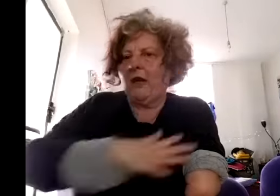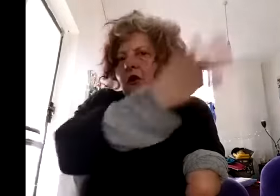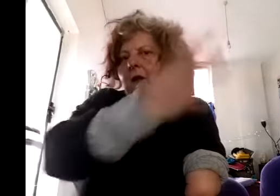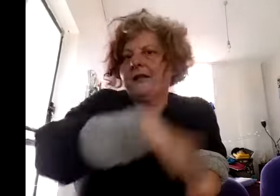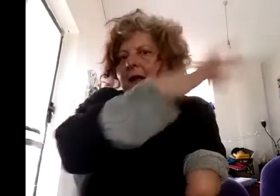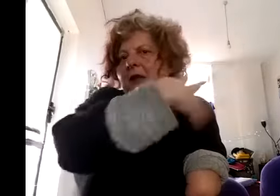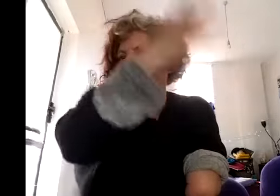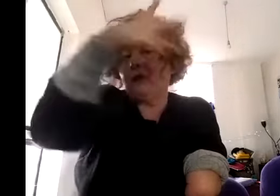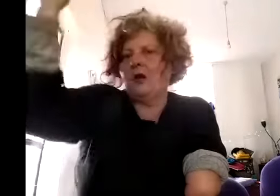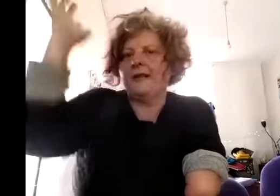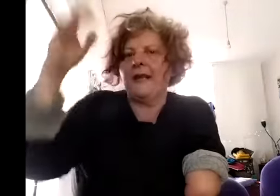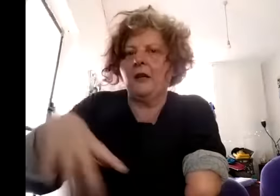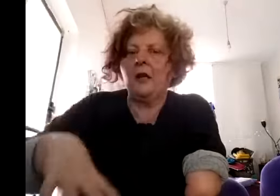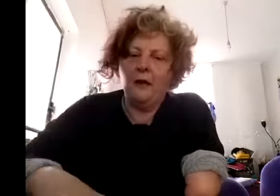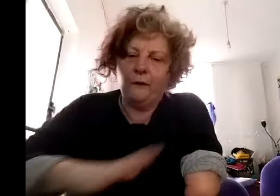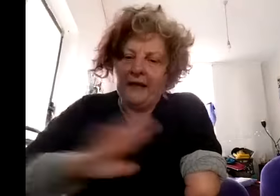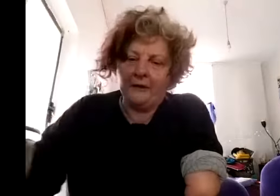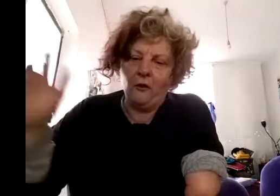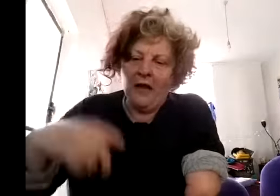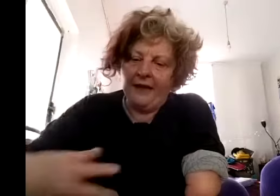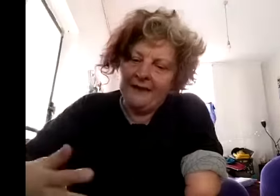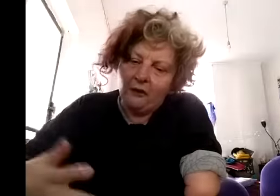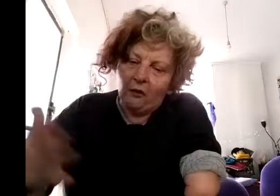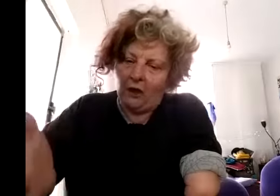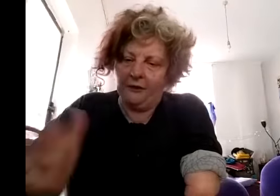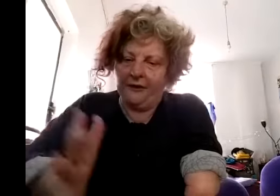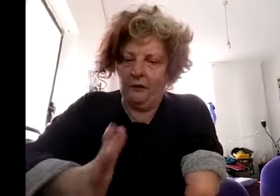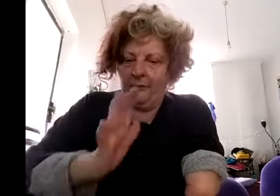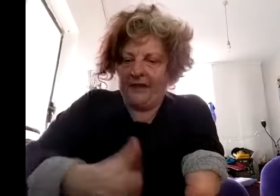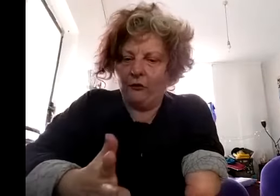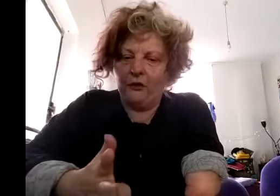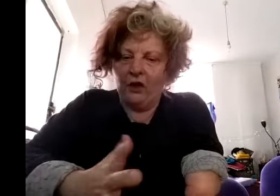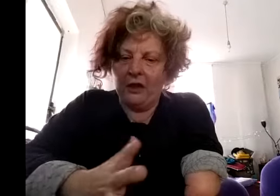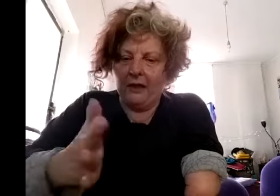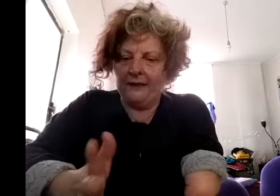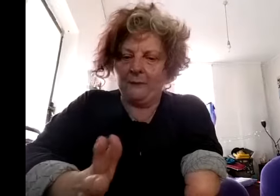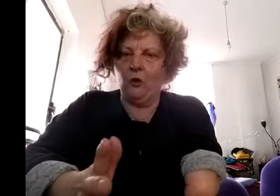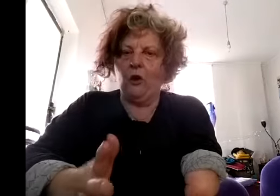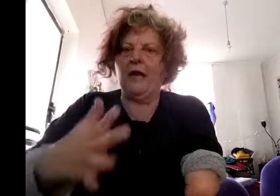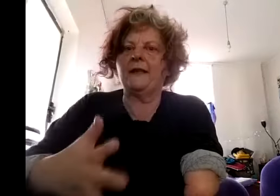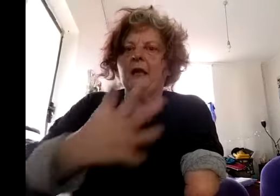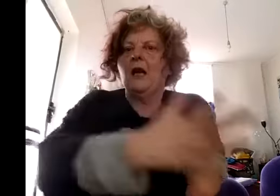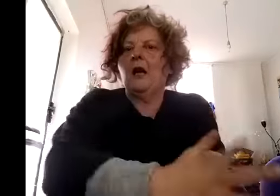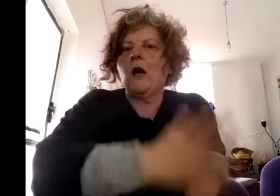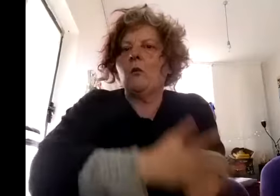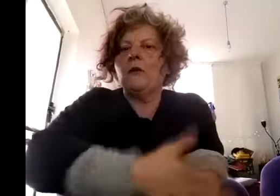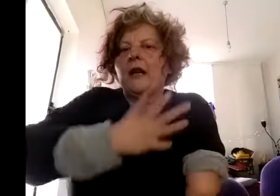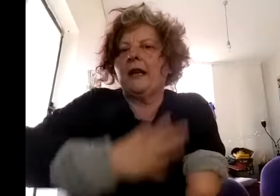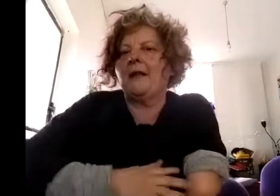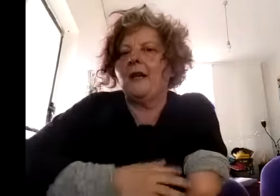university i've been to a few unis now and faked it all until i got to southern cross uni in lismore and a well-known academic these